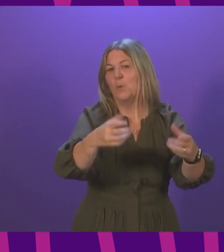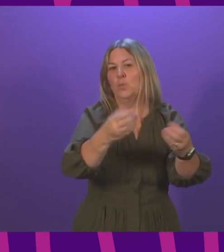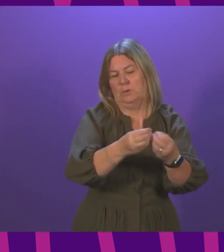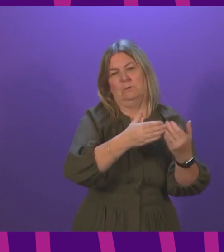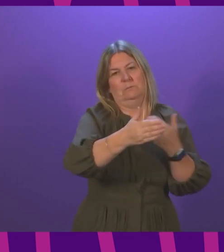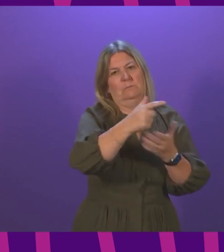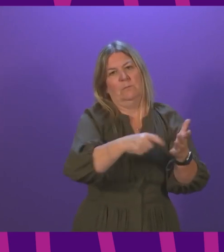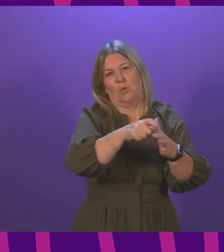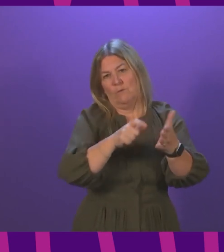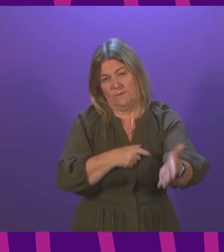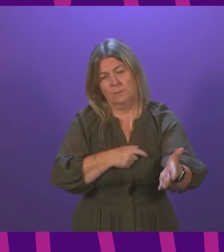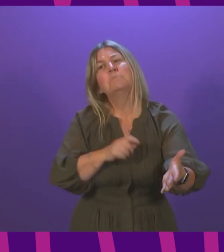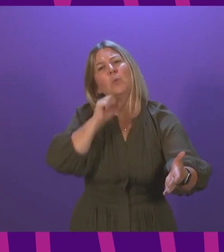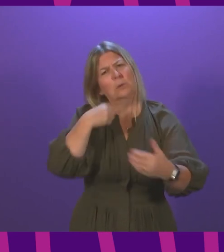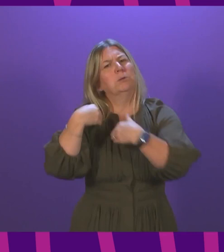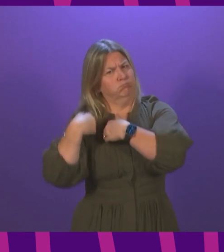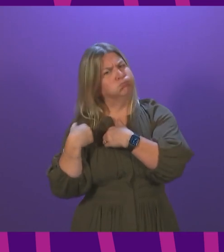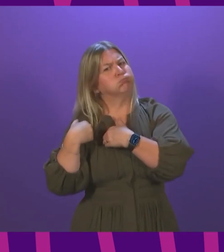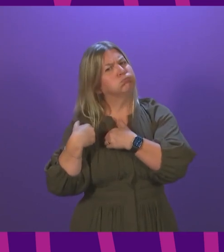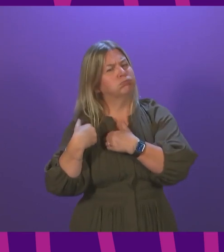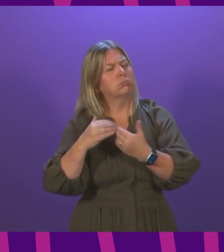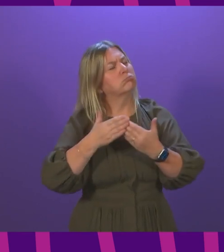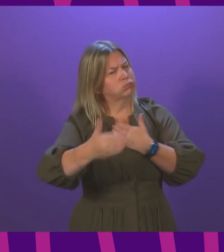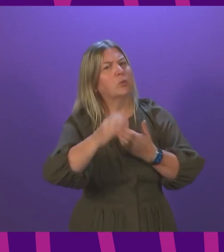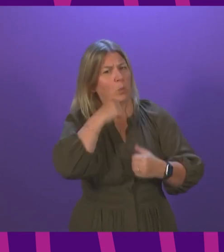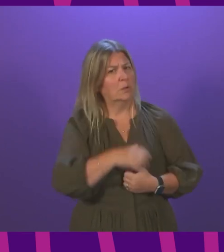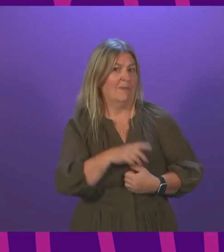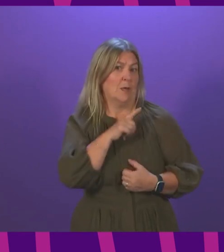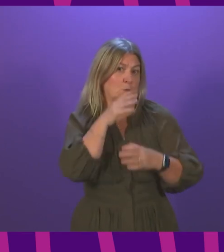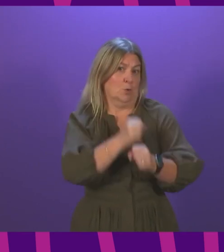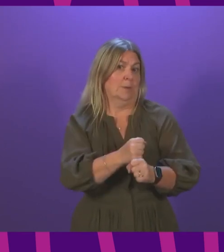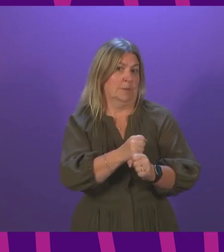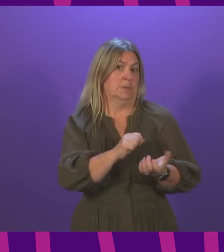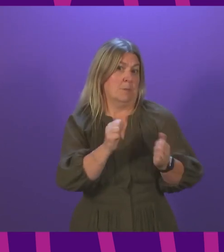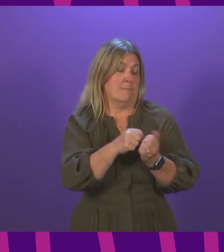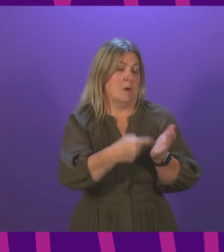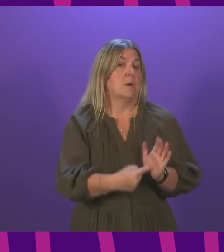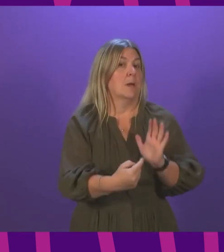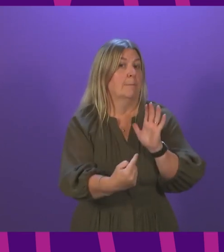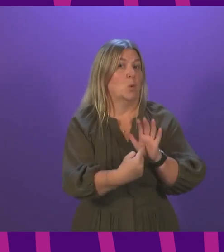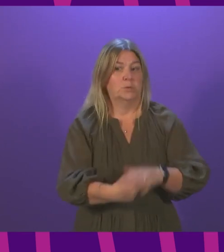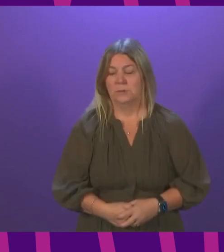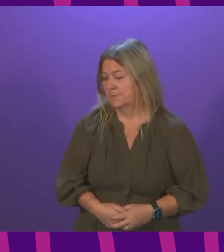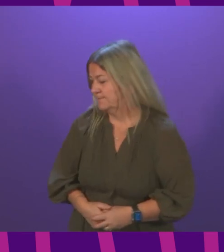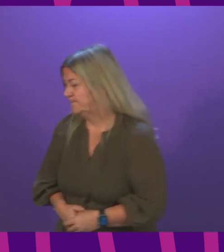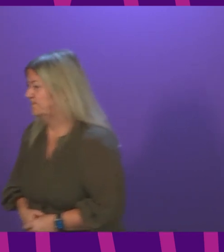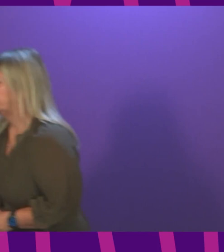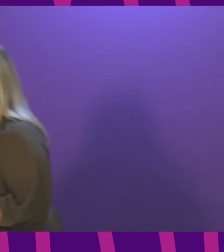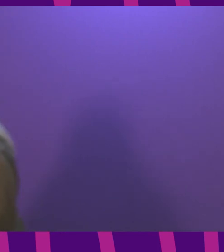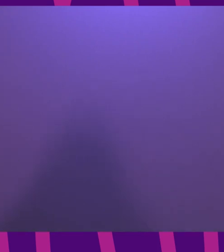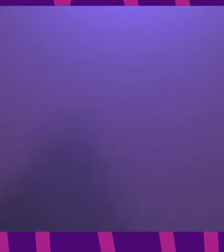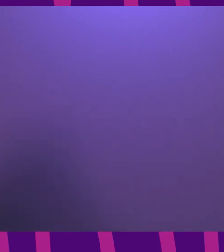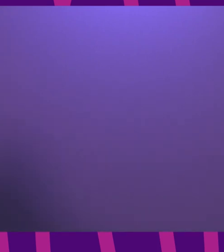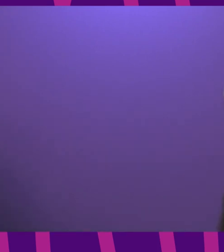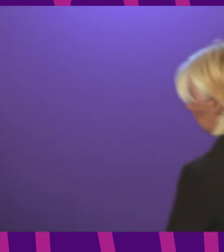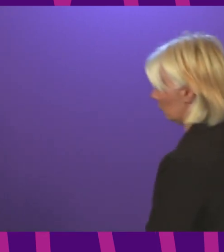continue to be an obligation on the part of government, which is why the commitments in that paper are so important. I call Bob Doris. Doris,